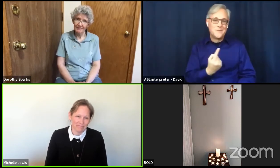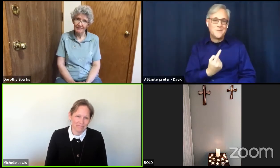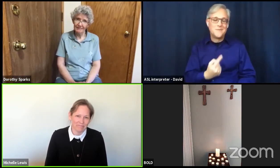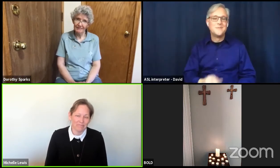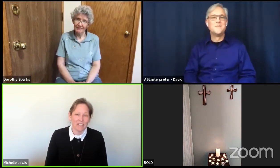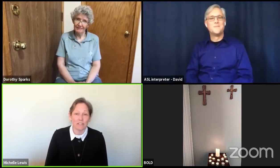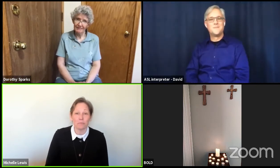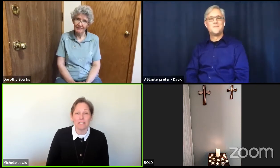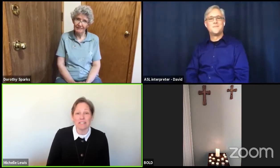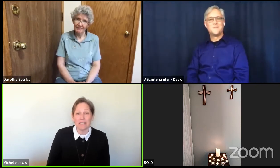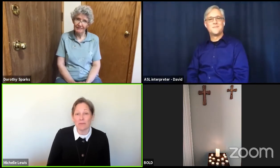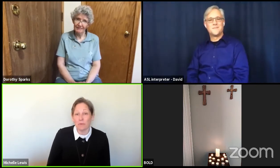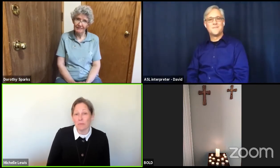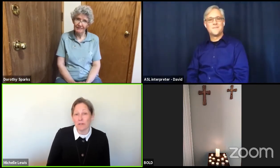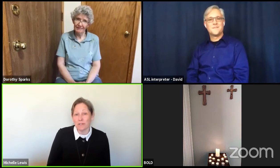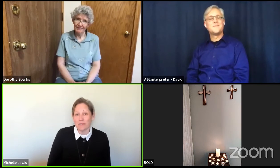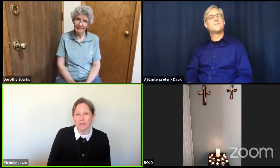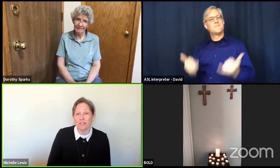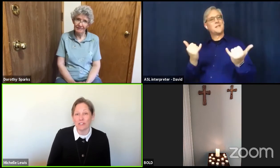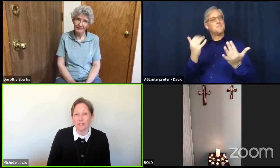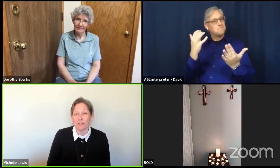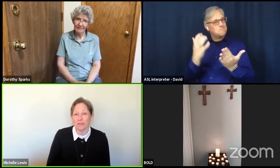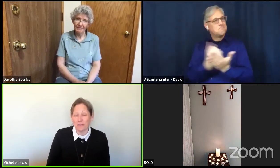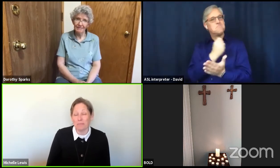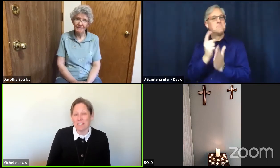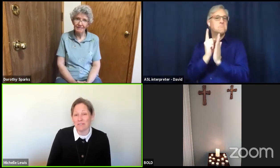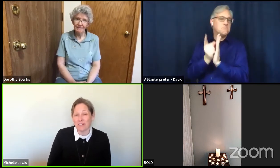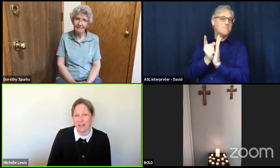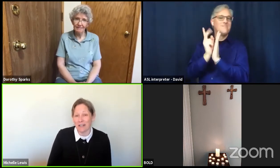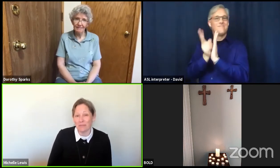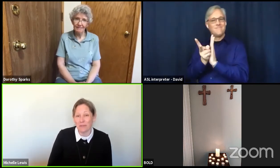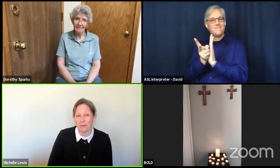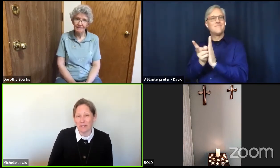so please take a moment or two to share the peace of god with one another